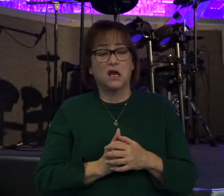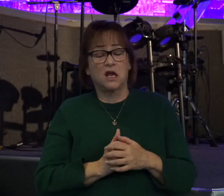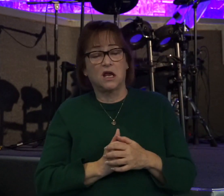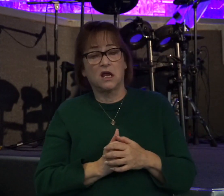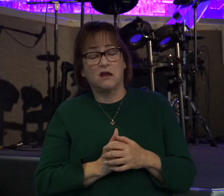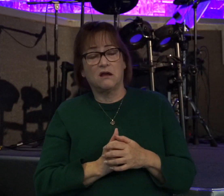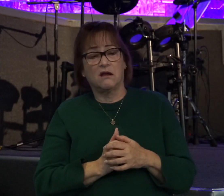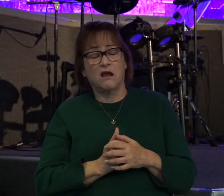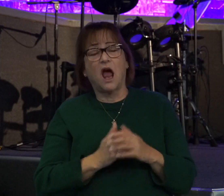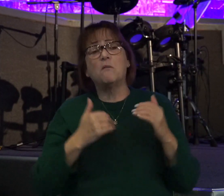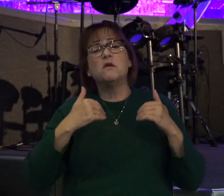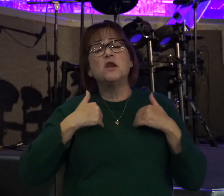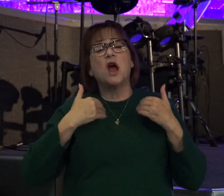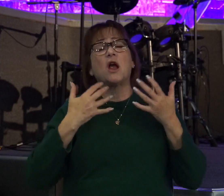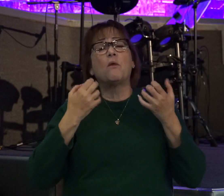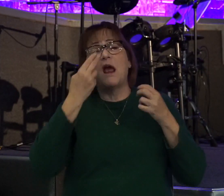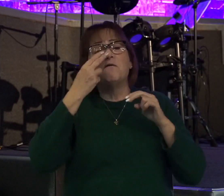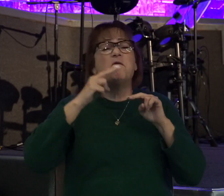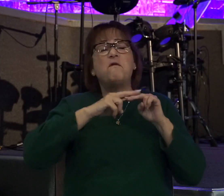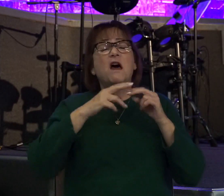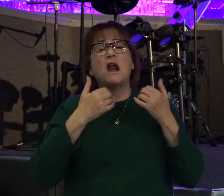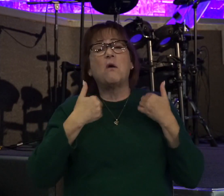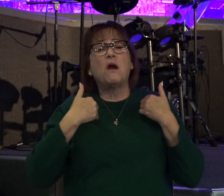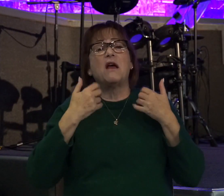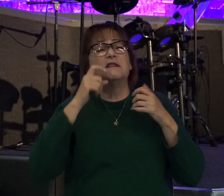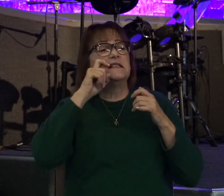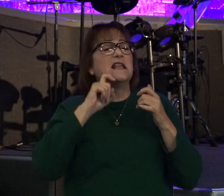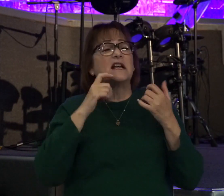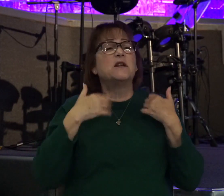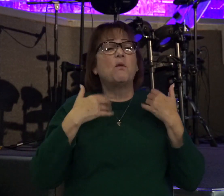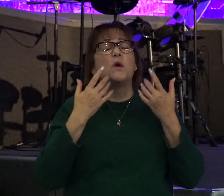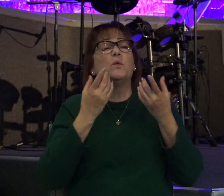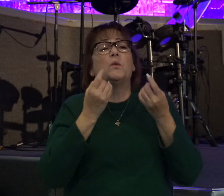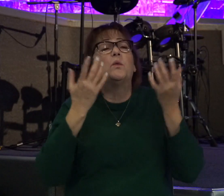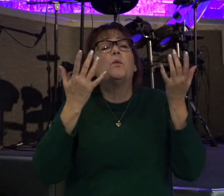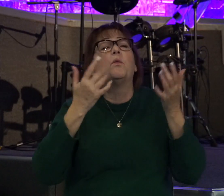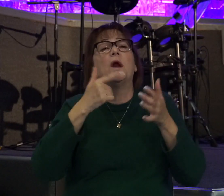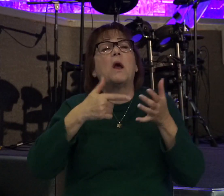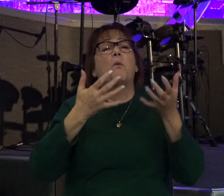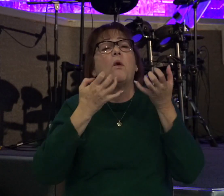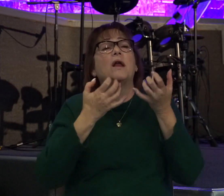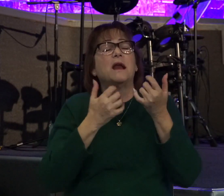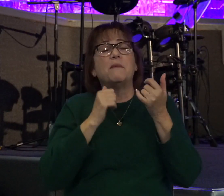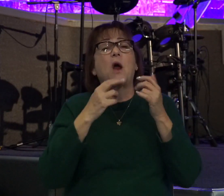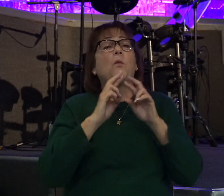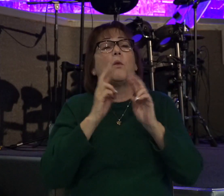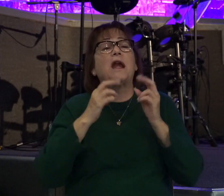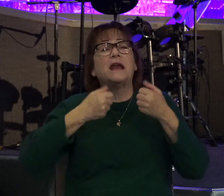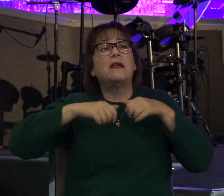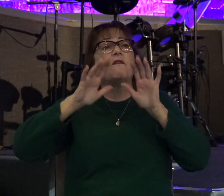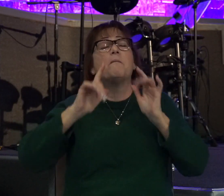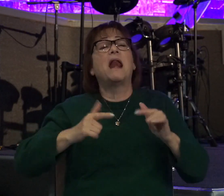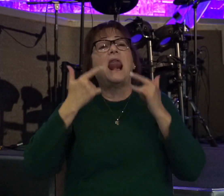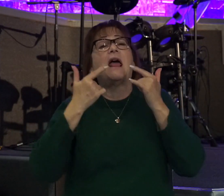I'm young. I want to have fun. I want to have sex. I want to do what I want to do. I'm not ready to give up my life. know.